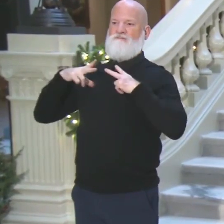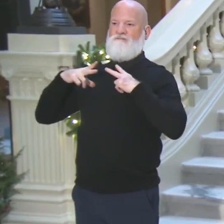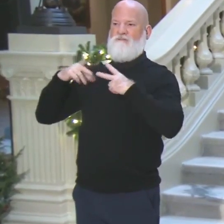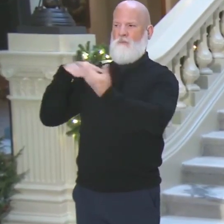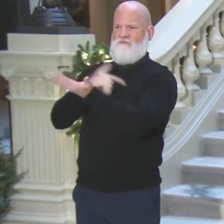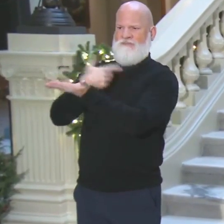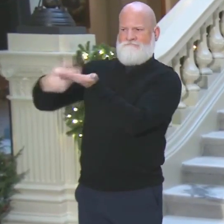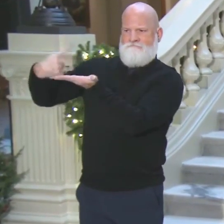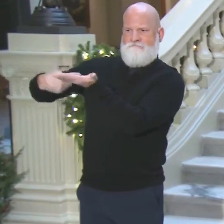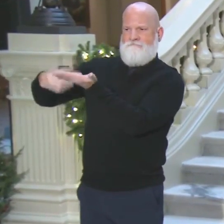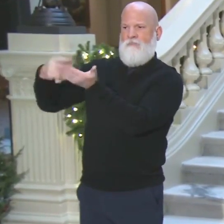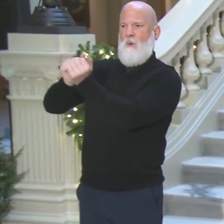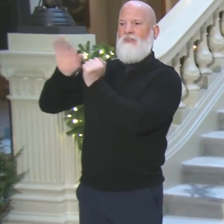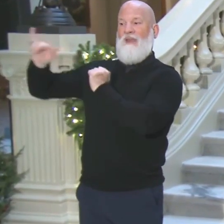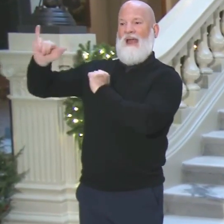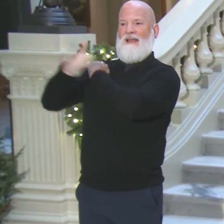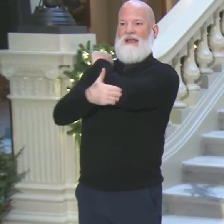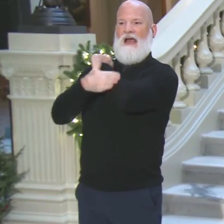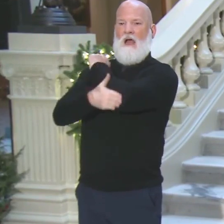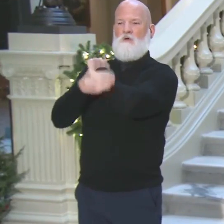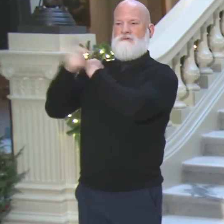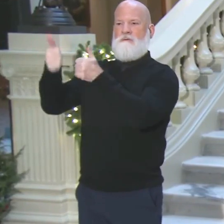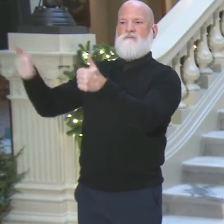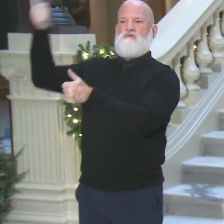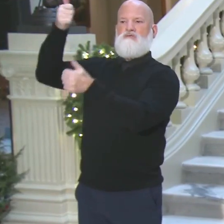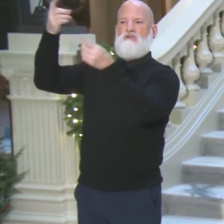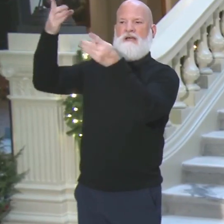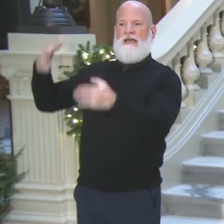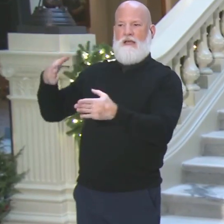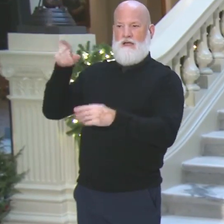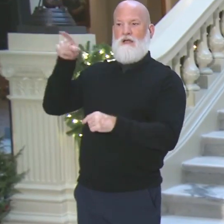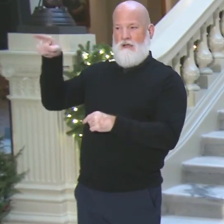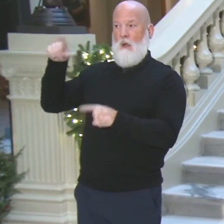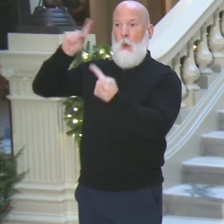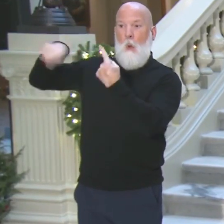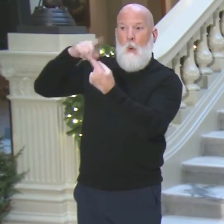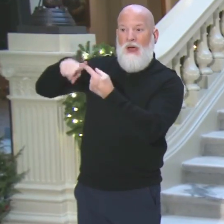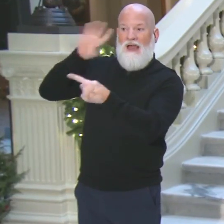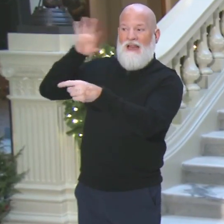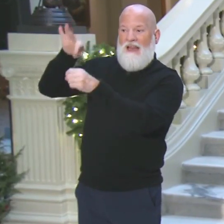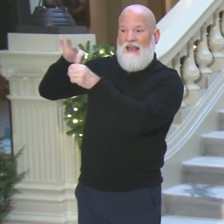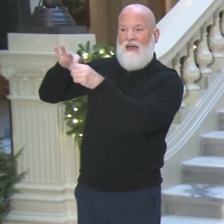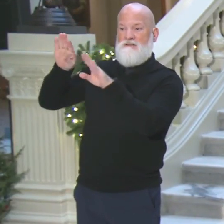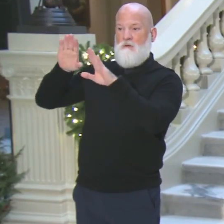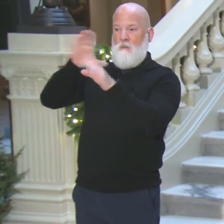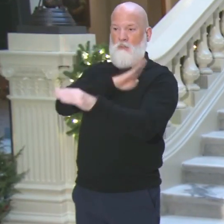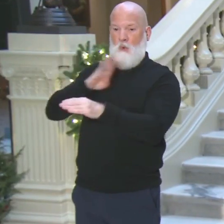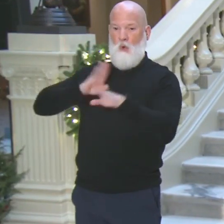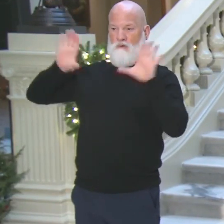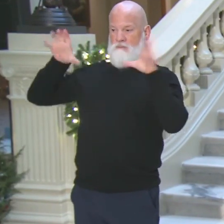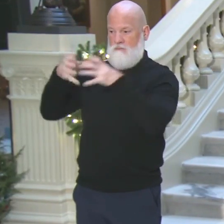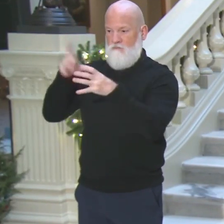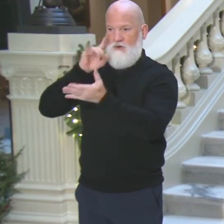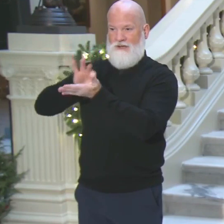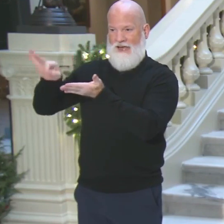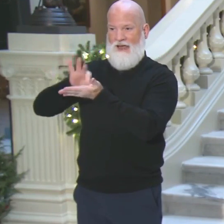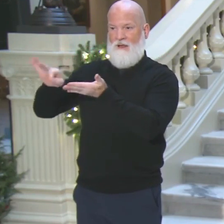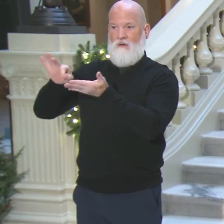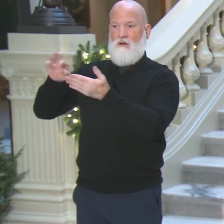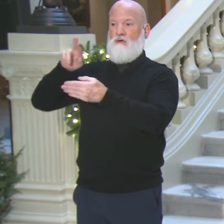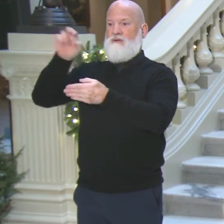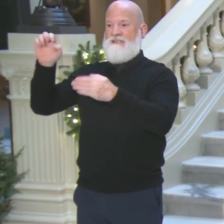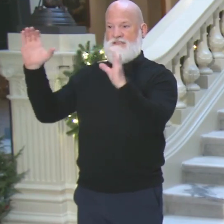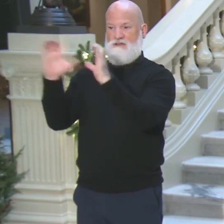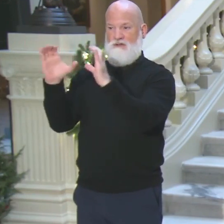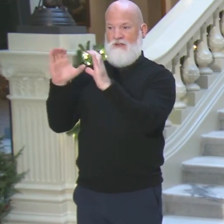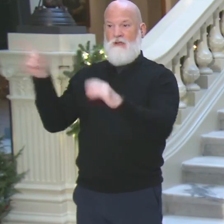the county commission chairman who hasn't been told yet when they're having the elections board get together to do that certification. It has to be today. It will